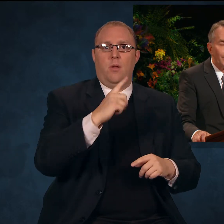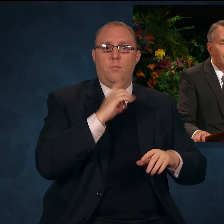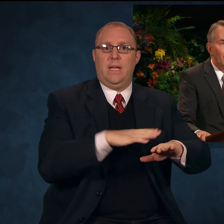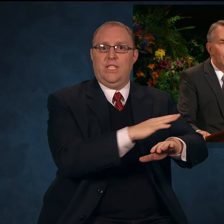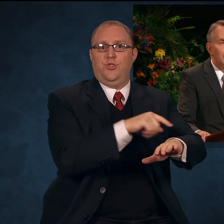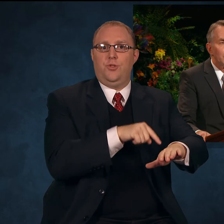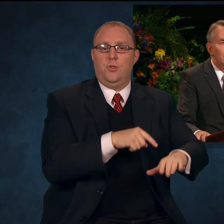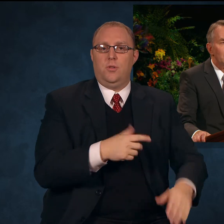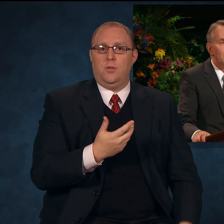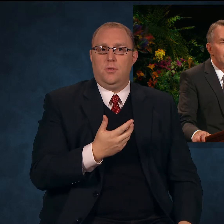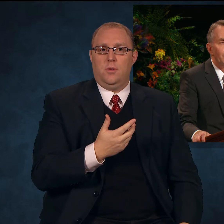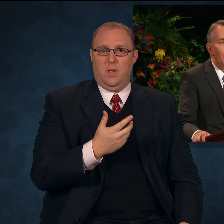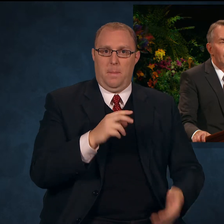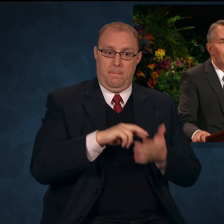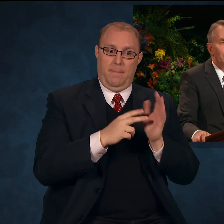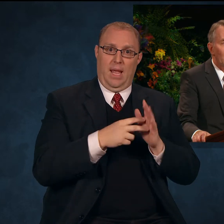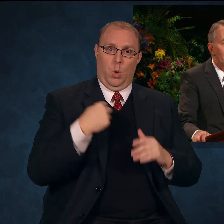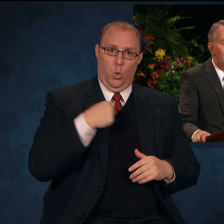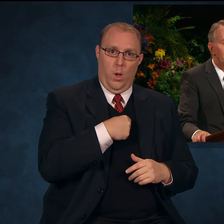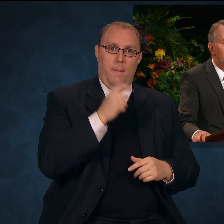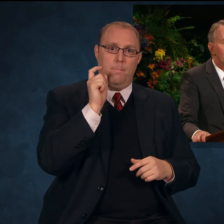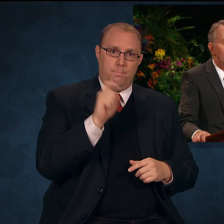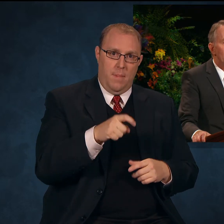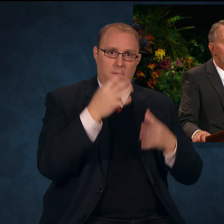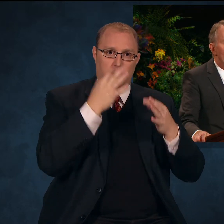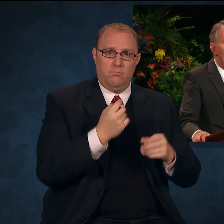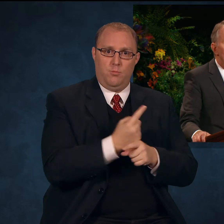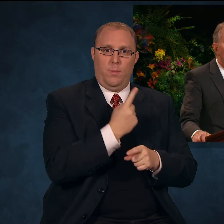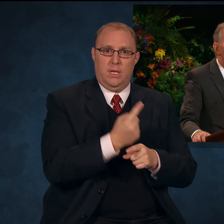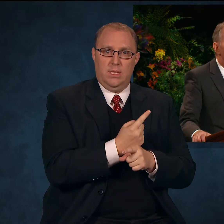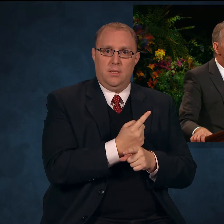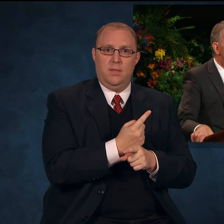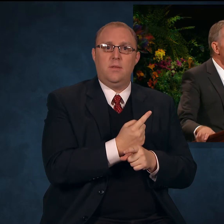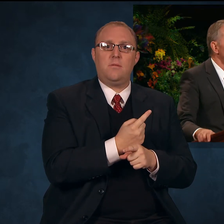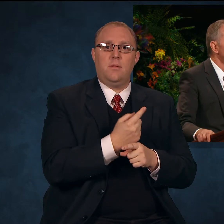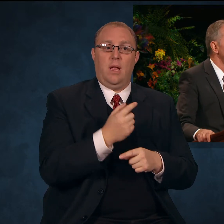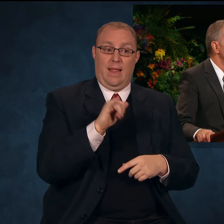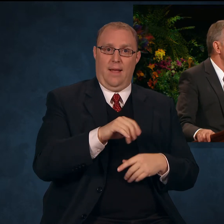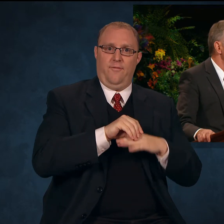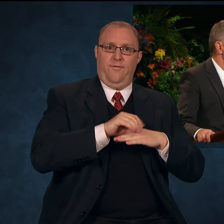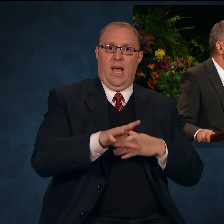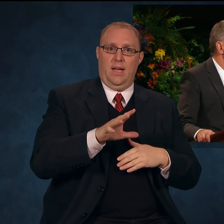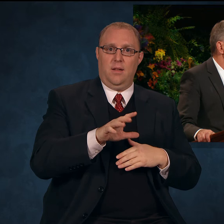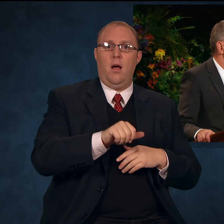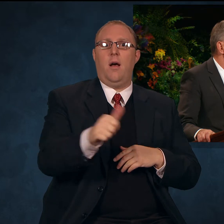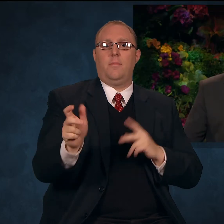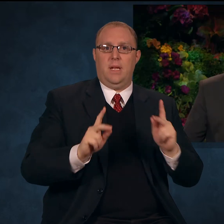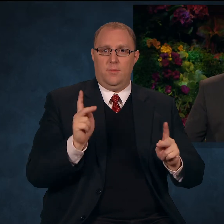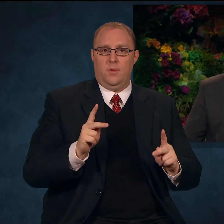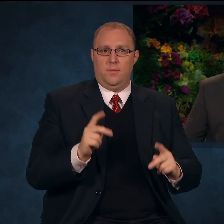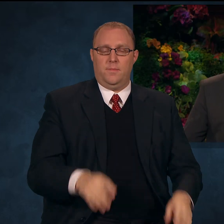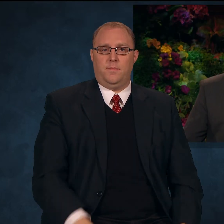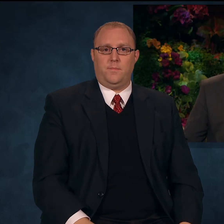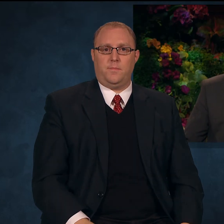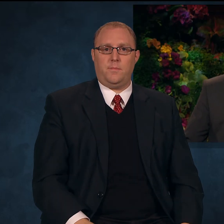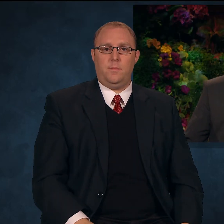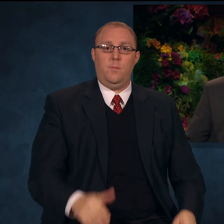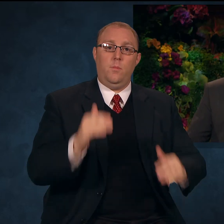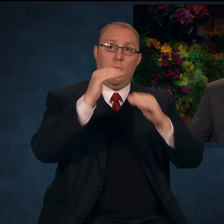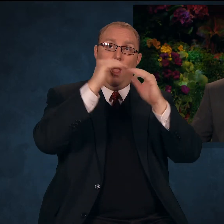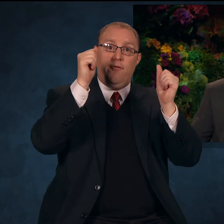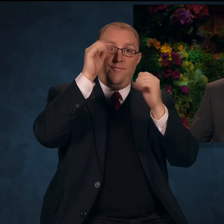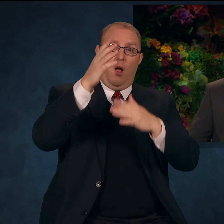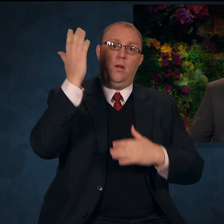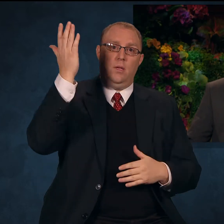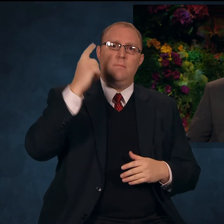Are the currents we choose to follow important? Do our examples matter? Heavenly Father has